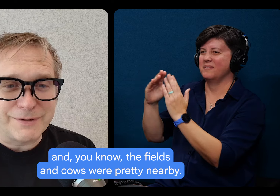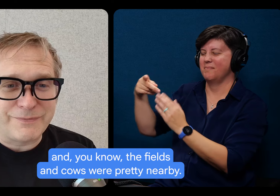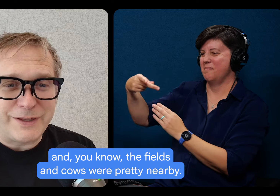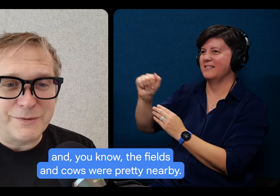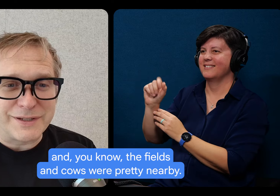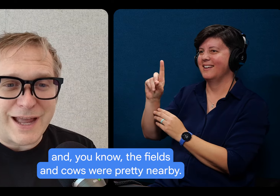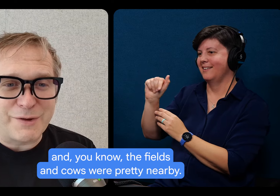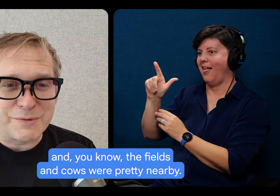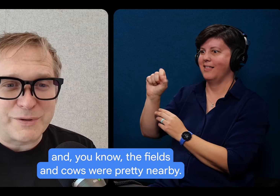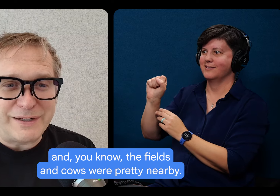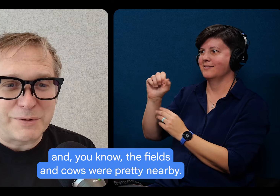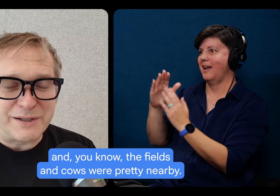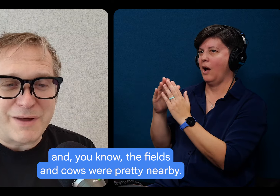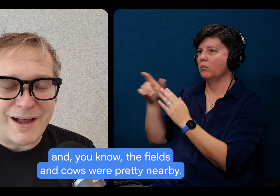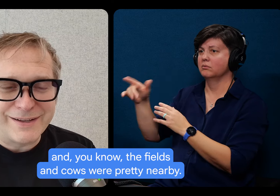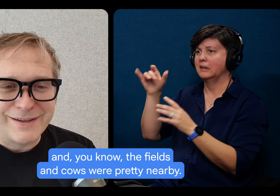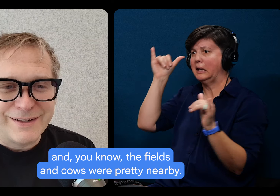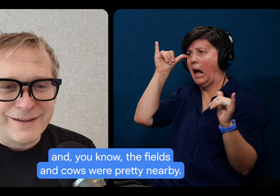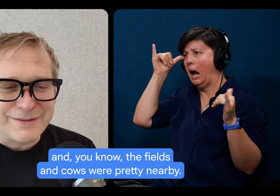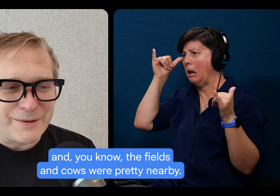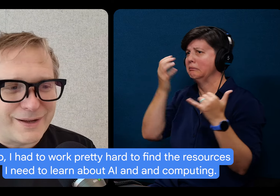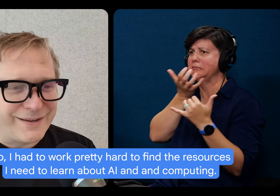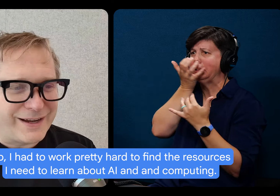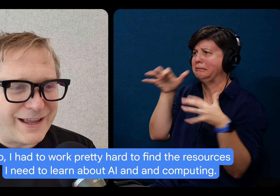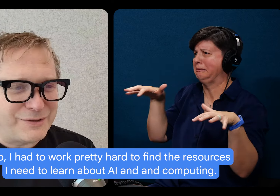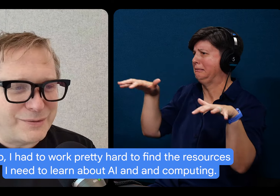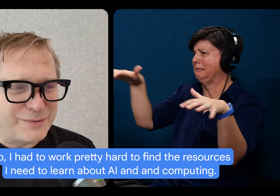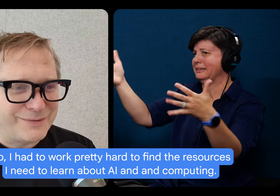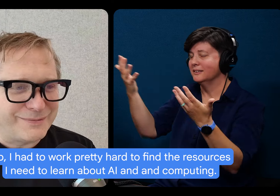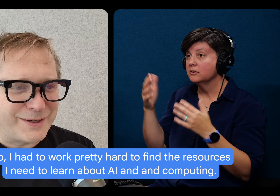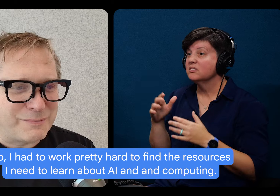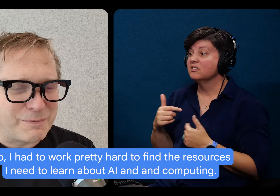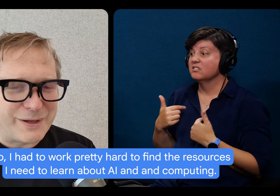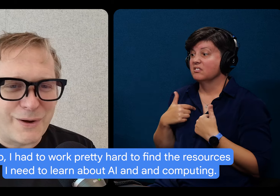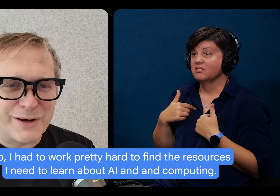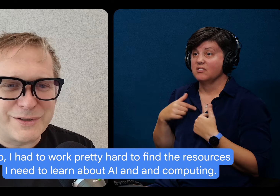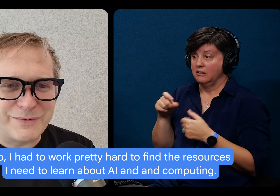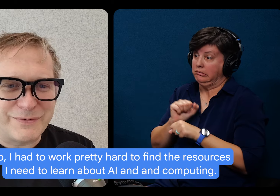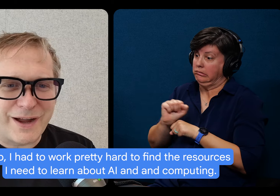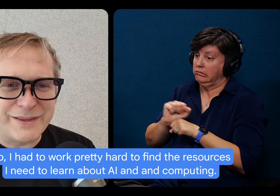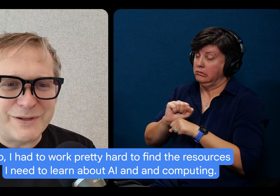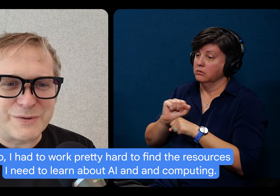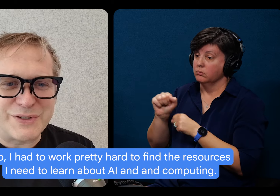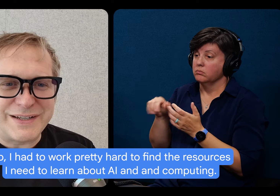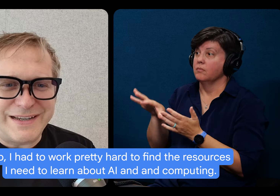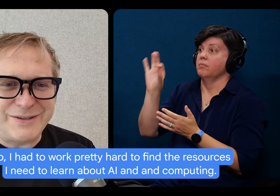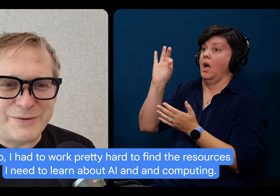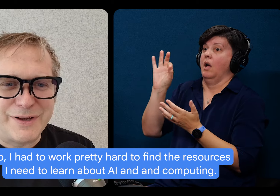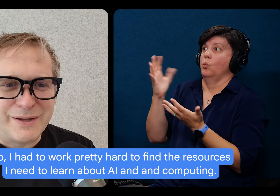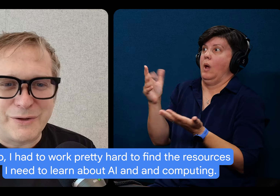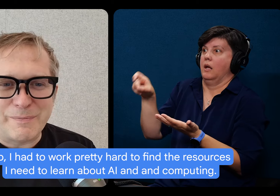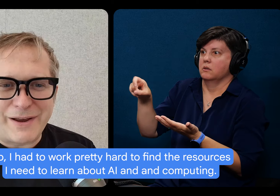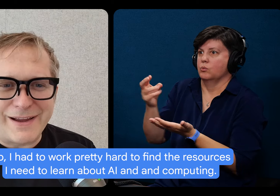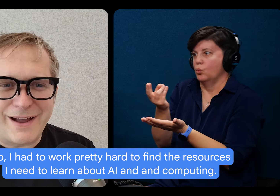fields and cows were pretty nearby. So I had to work pretty hard to find the resources I need